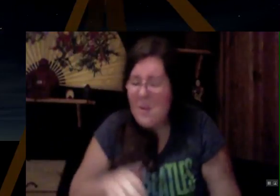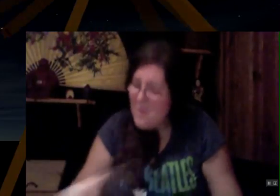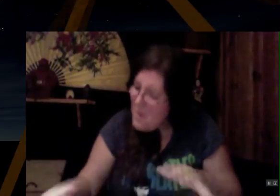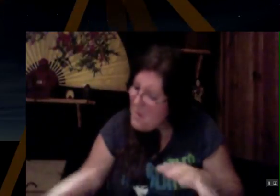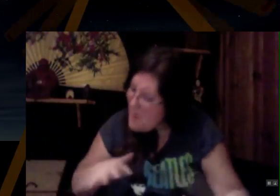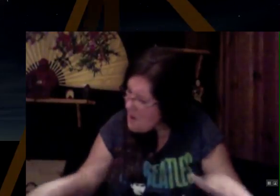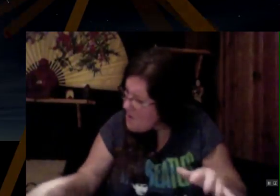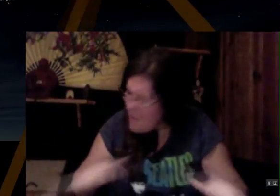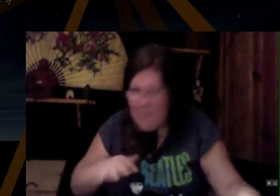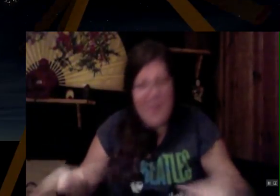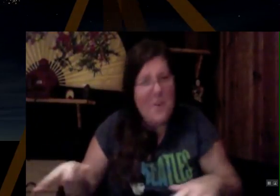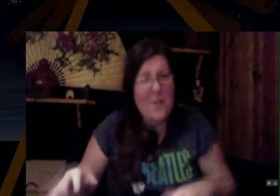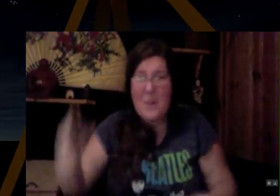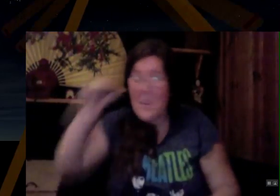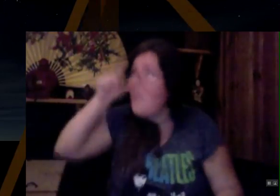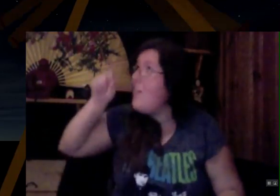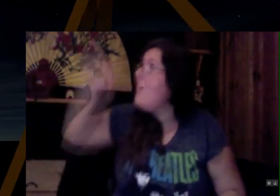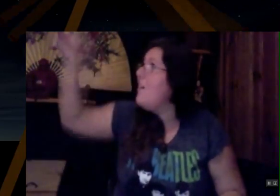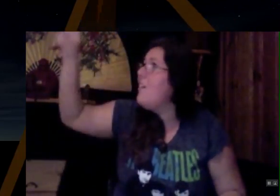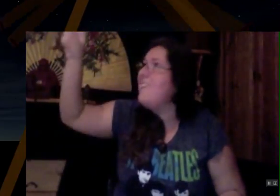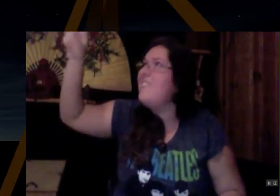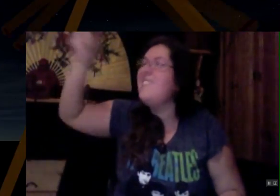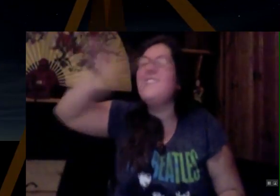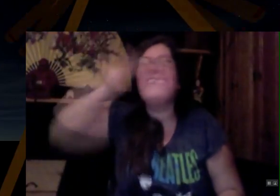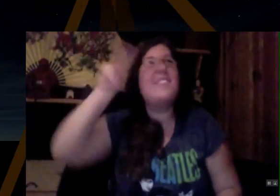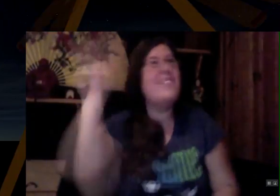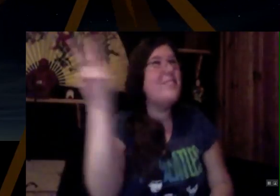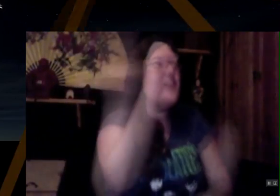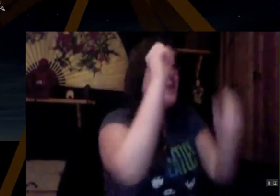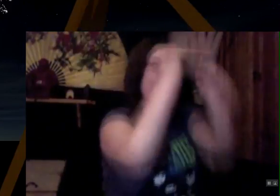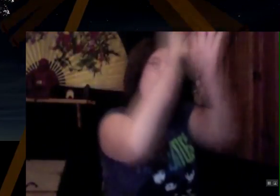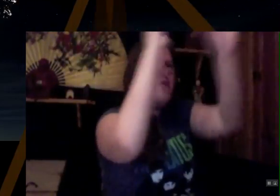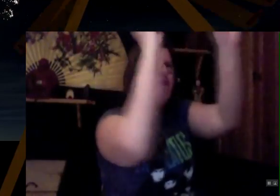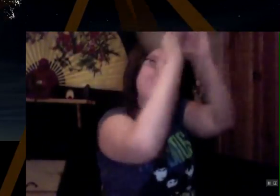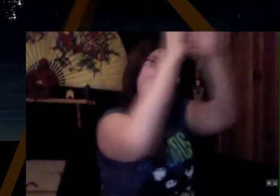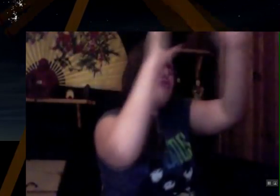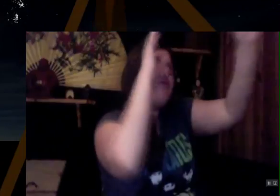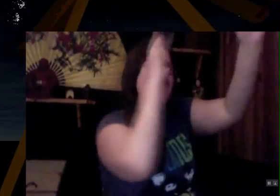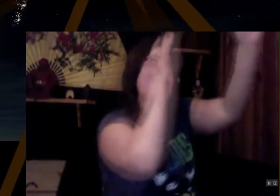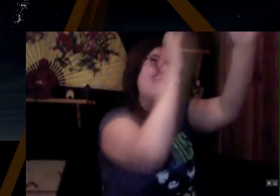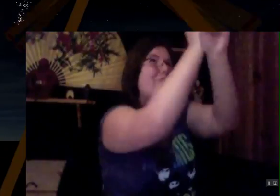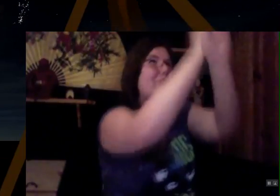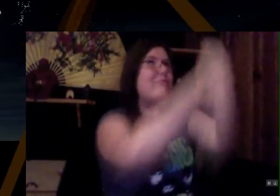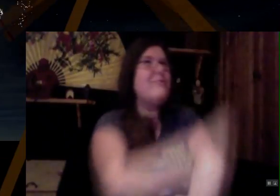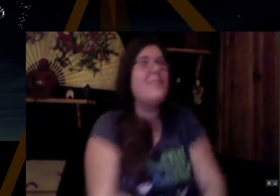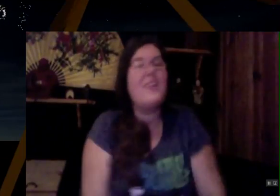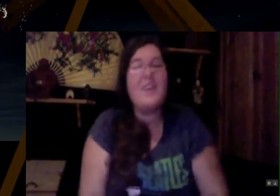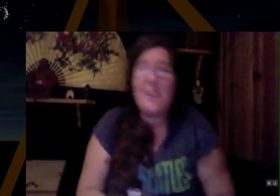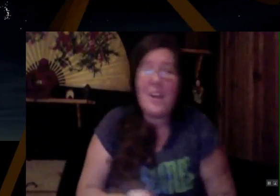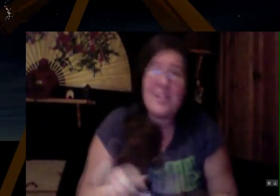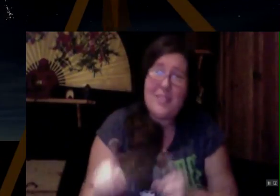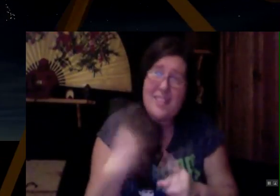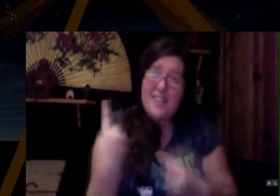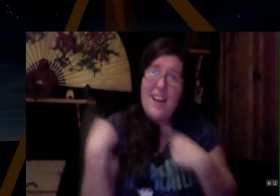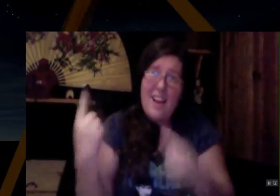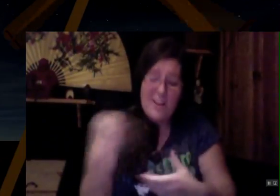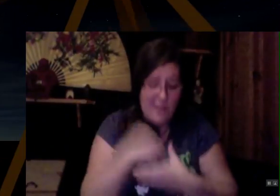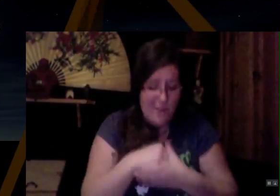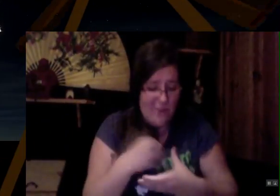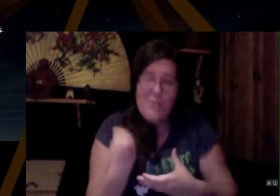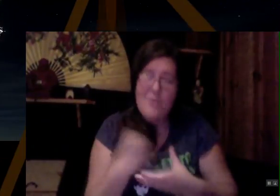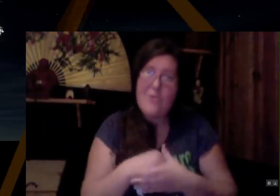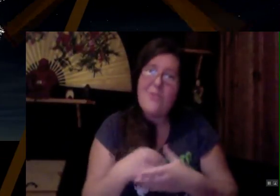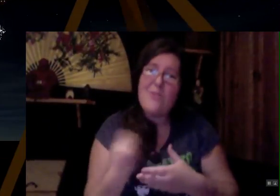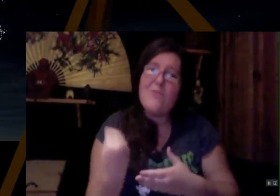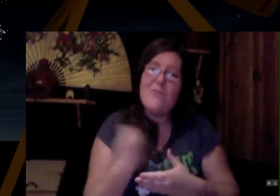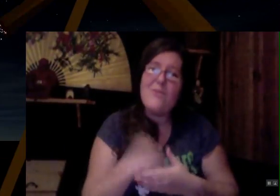Boom, boom, boom. Even brighter than the moon, moon, moon, moon. It's always been inside of